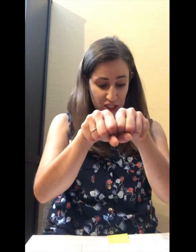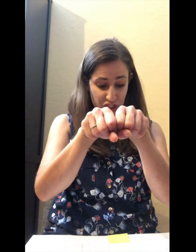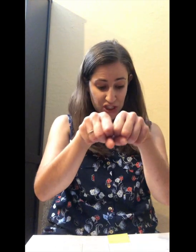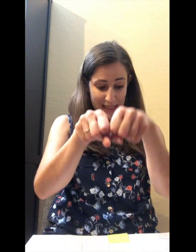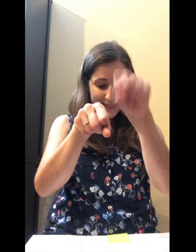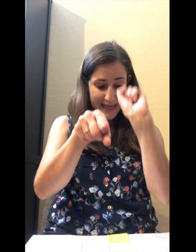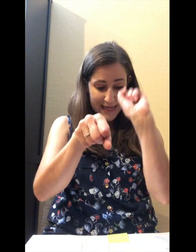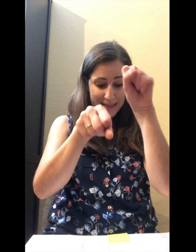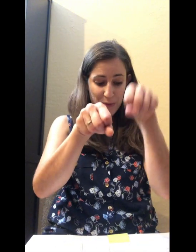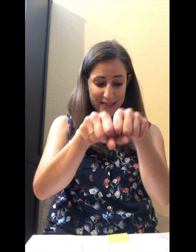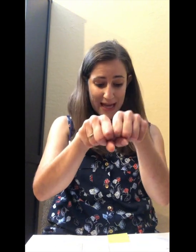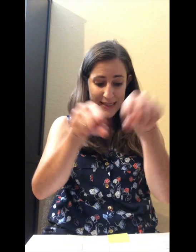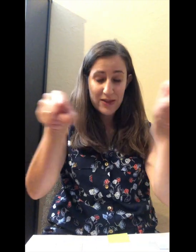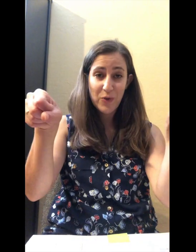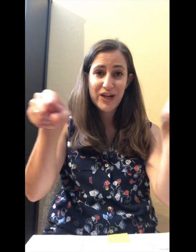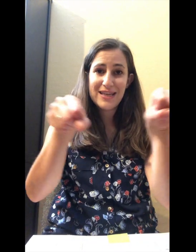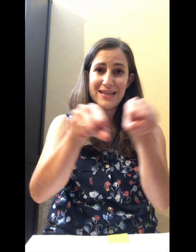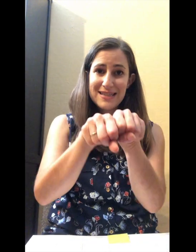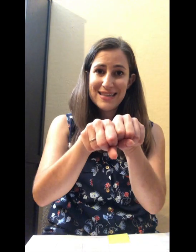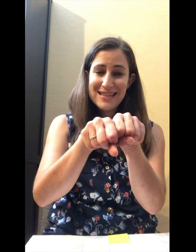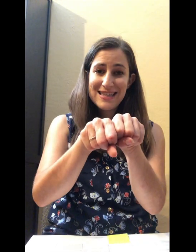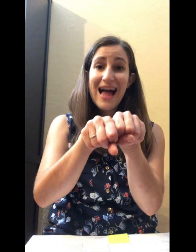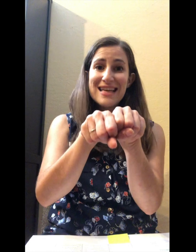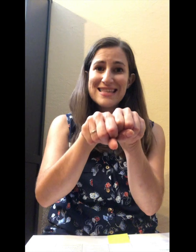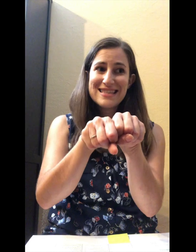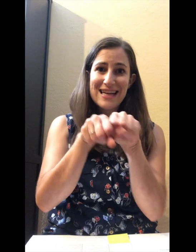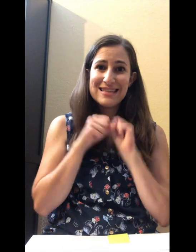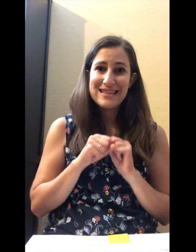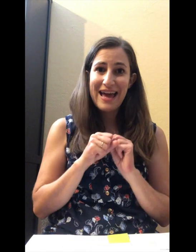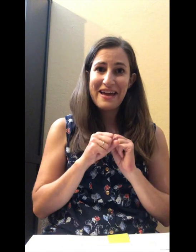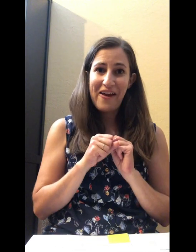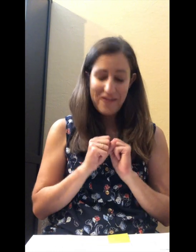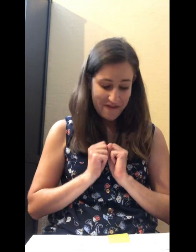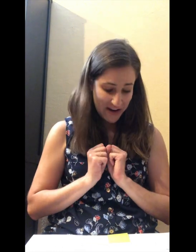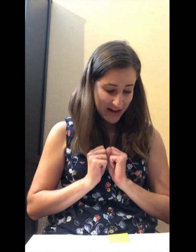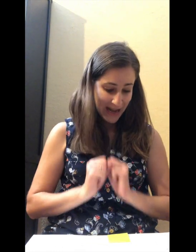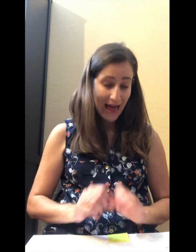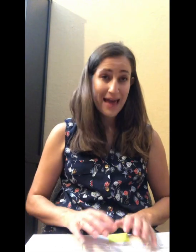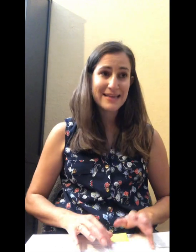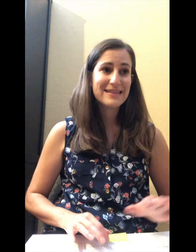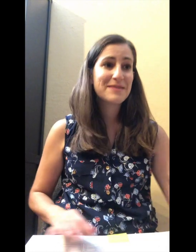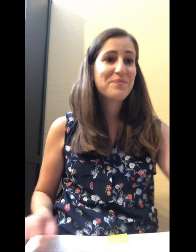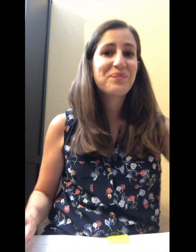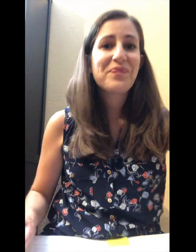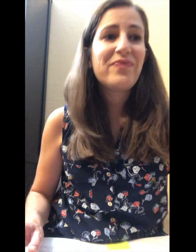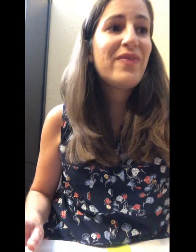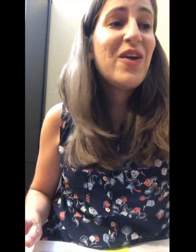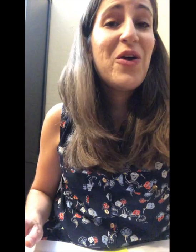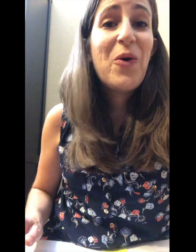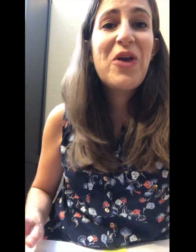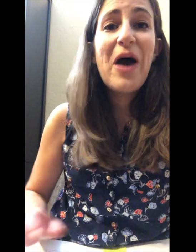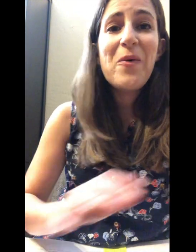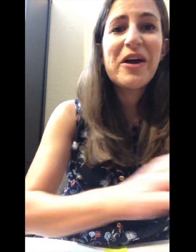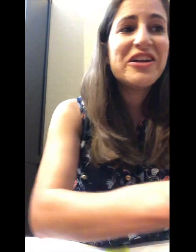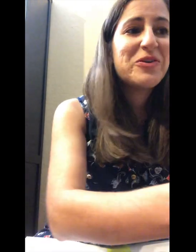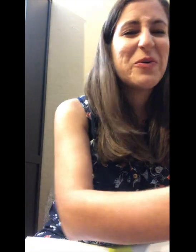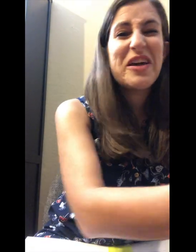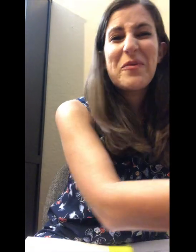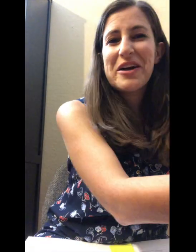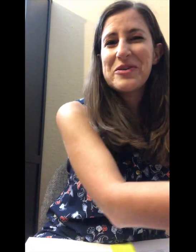Change day to set and the word is sunset. Very nice. Now what we're gonna do, we're gonna